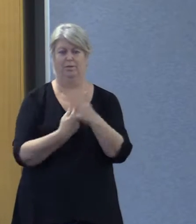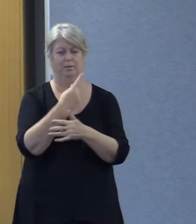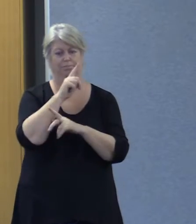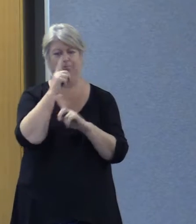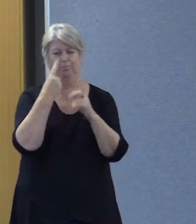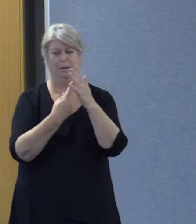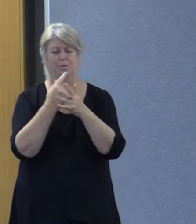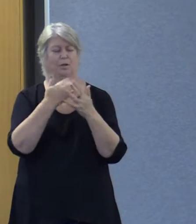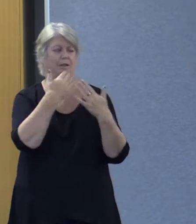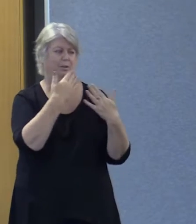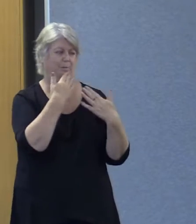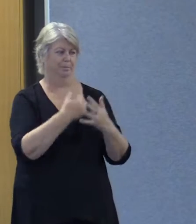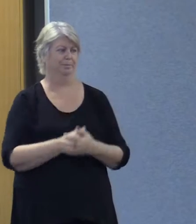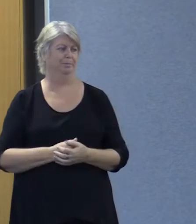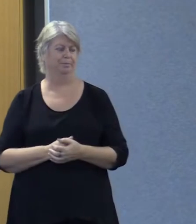been possible so thank you.